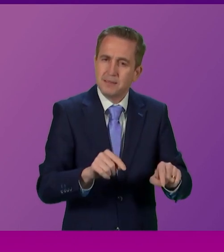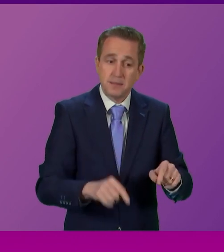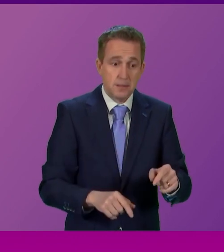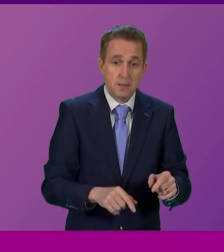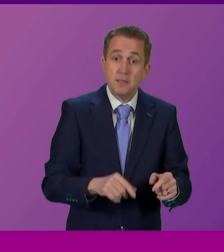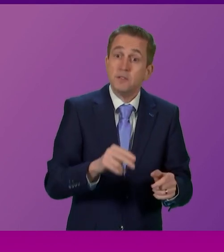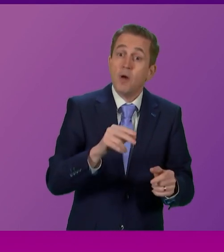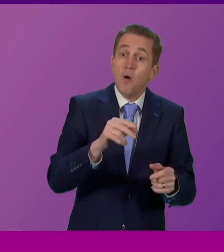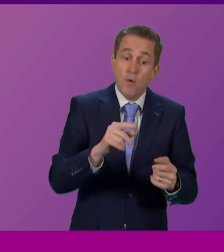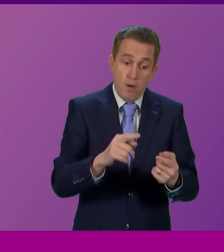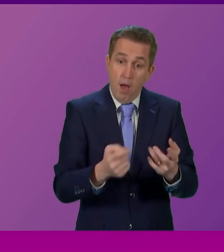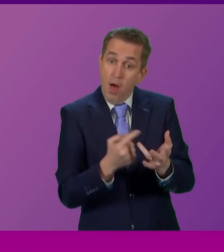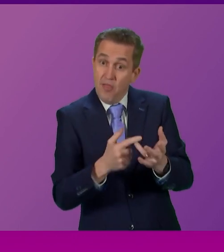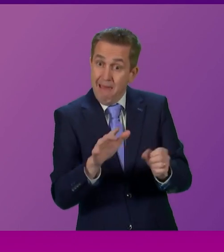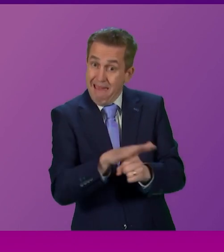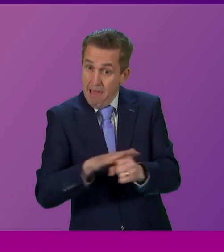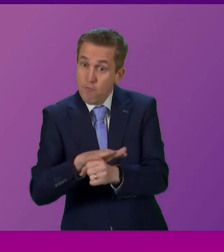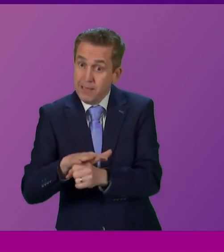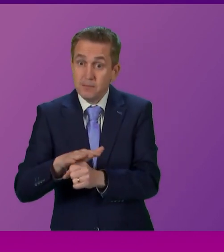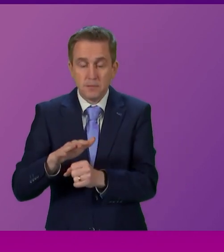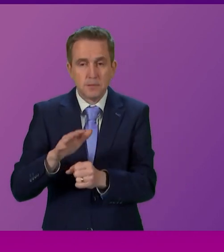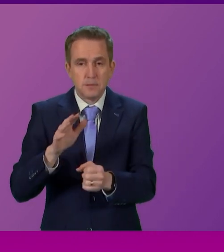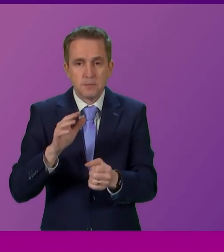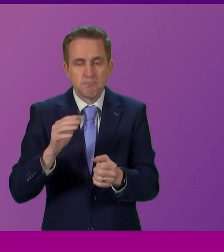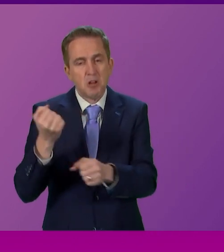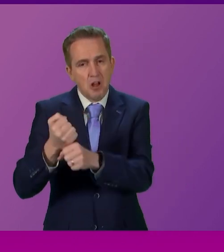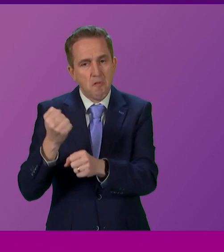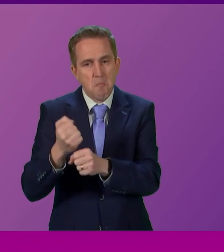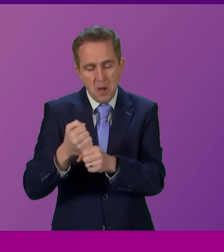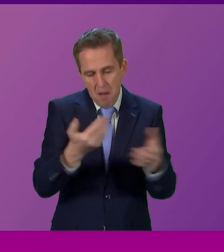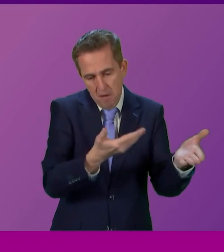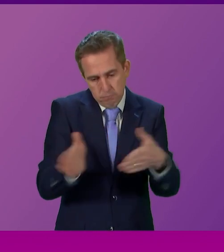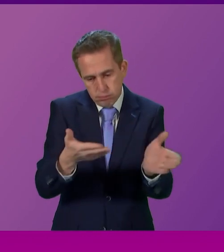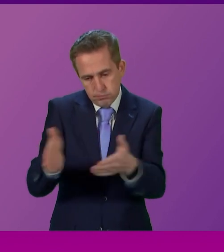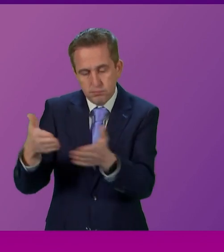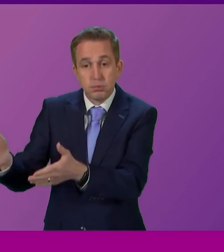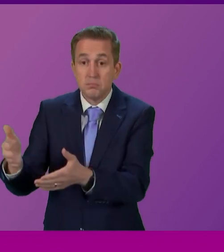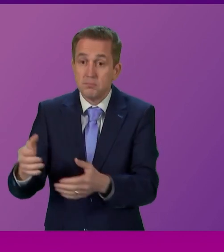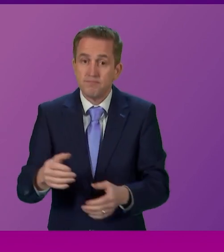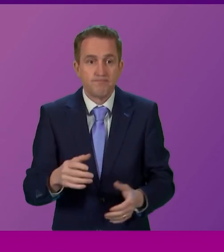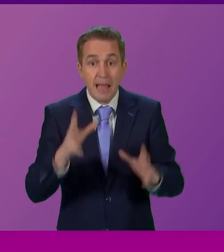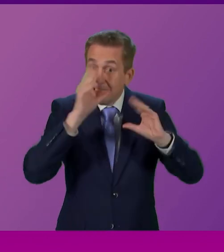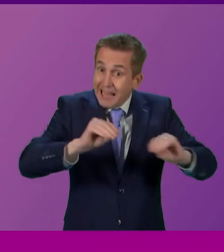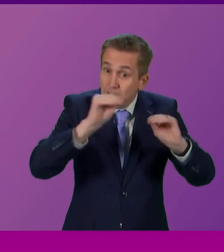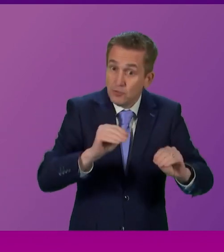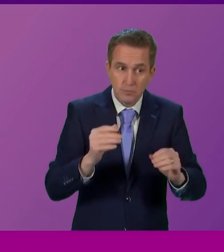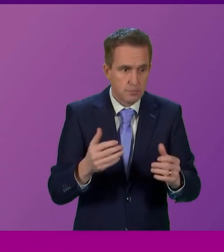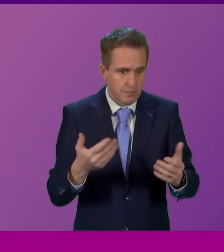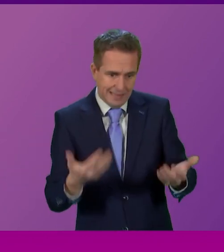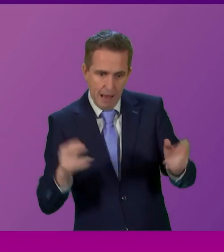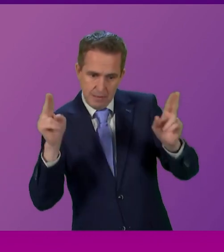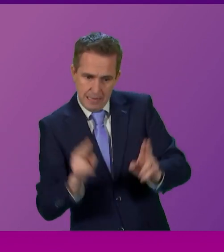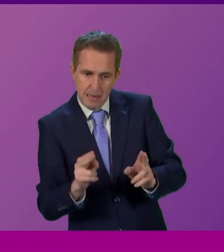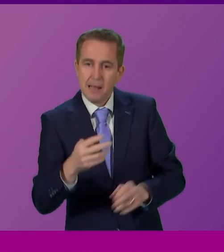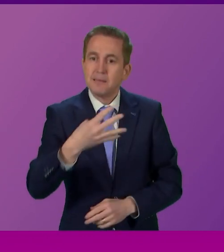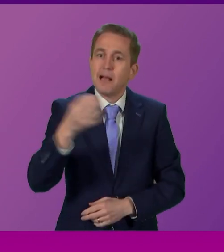where SNP ministers have lost focus. In education deputy presiding officer, we know there are 900 fewer teachers than when the